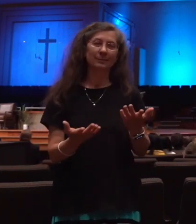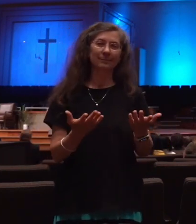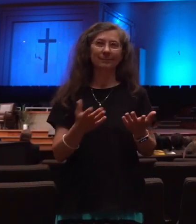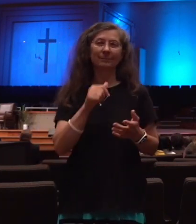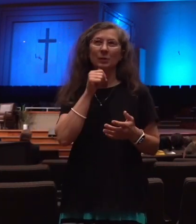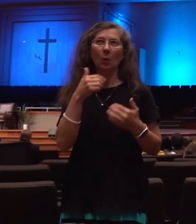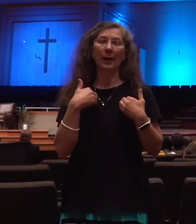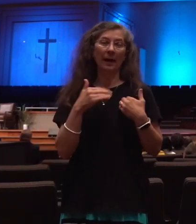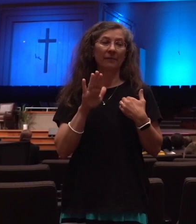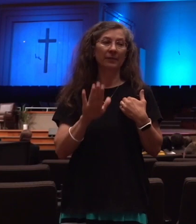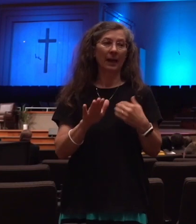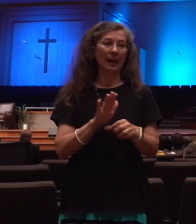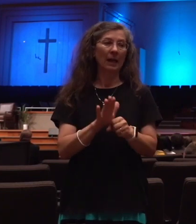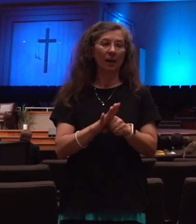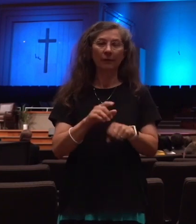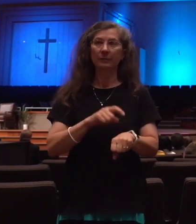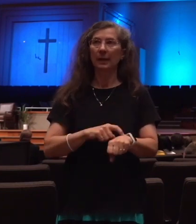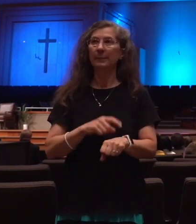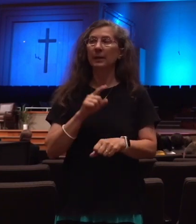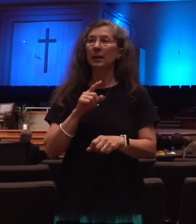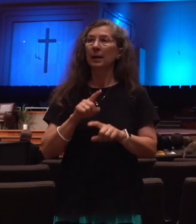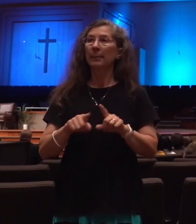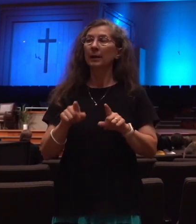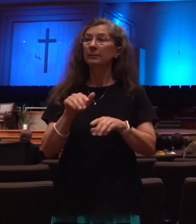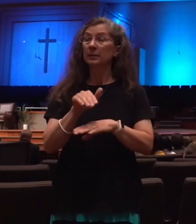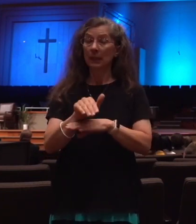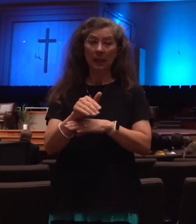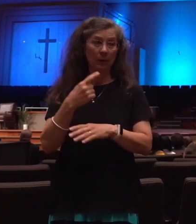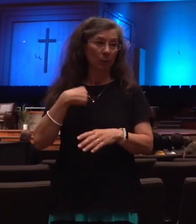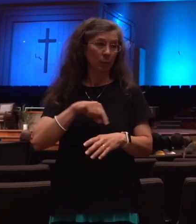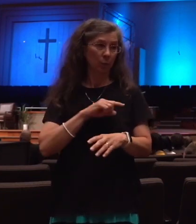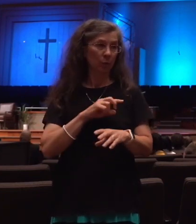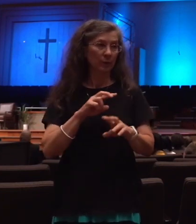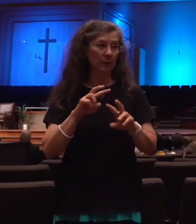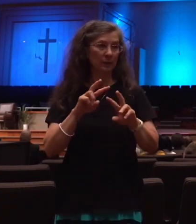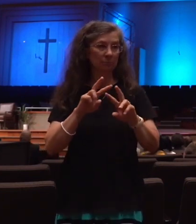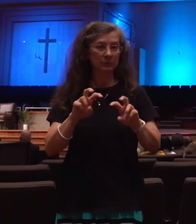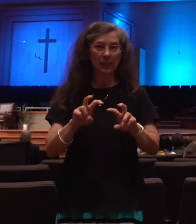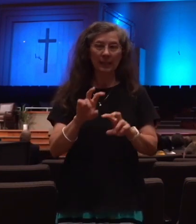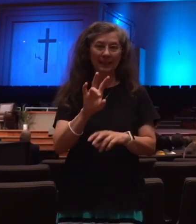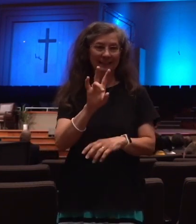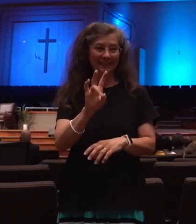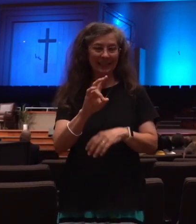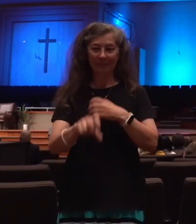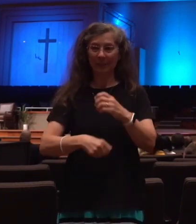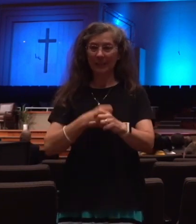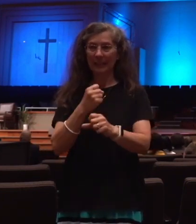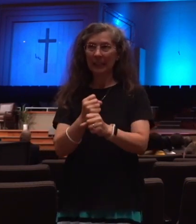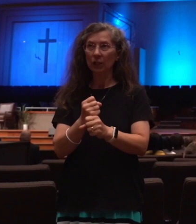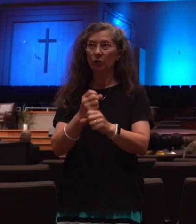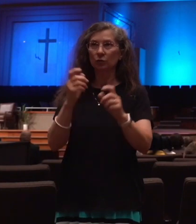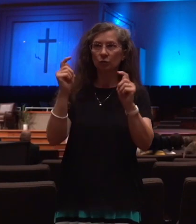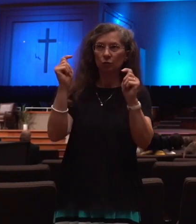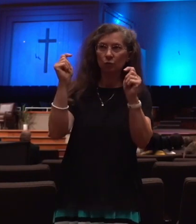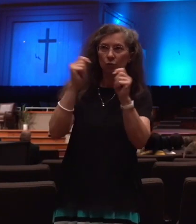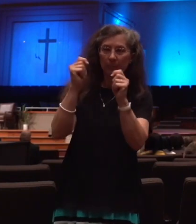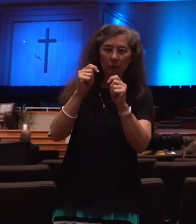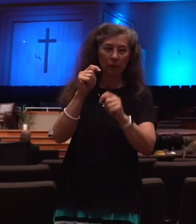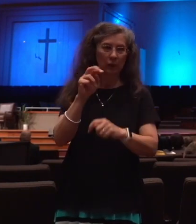we are going to try to put some things together tonight. We're going to look at the seven years of retribution or judgment.